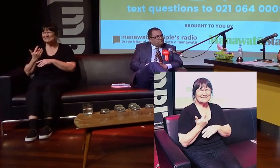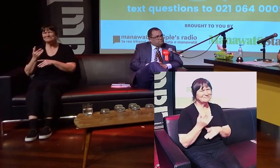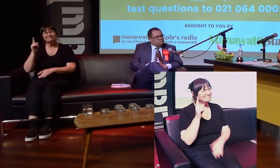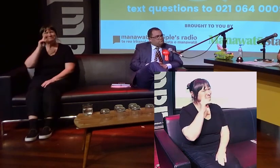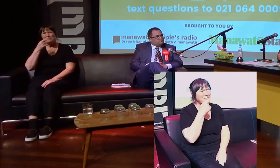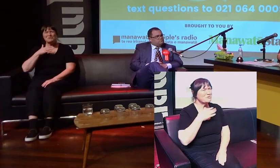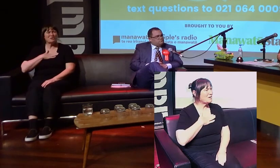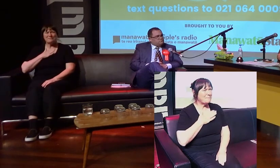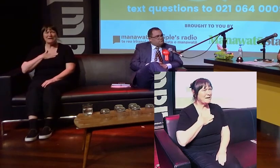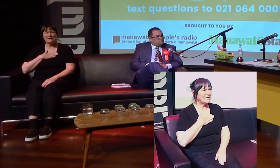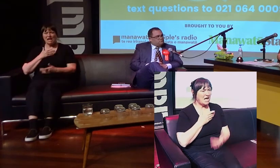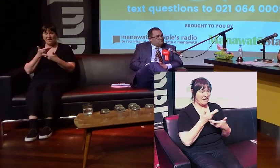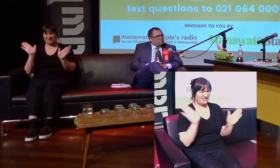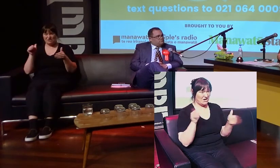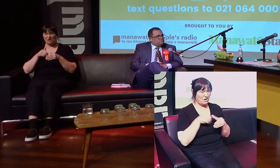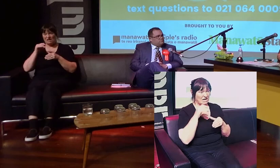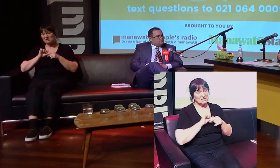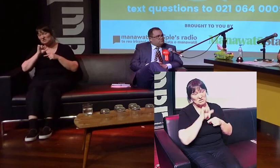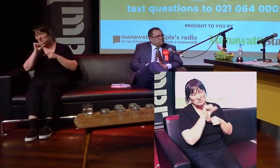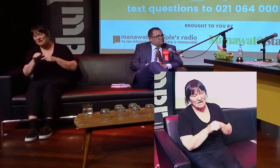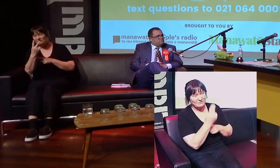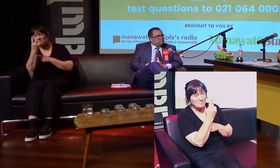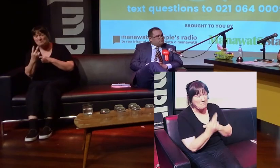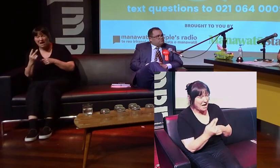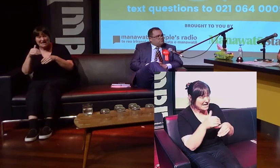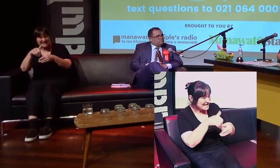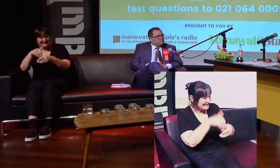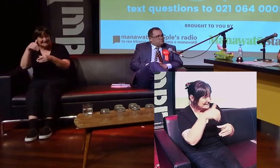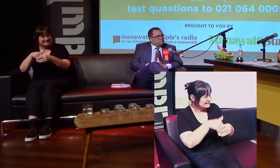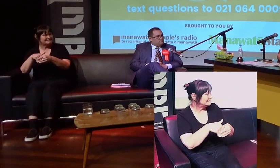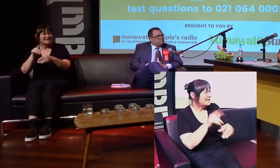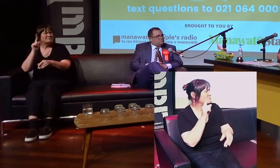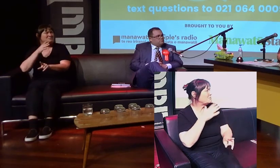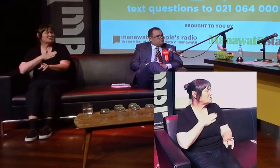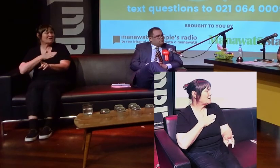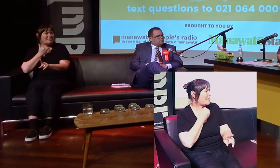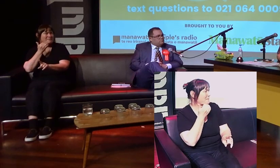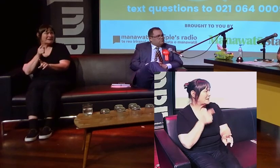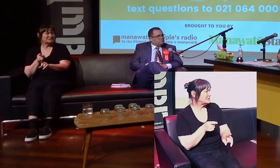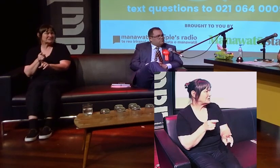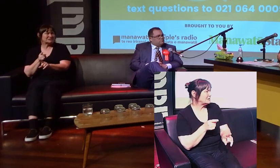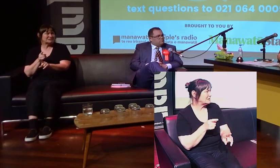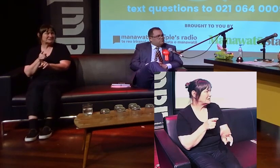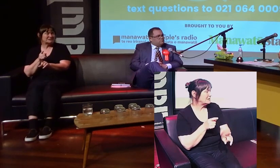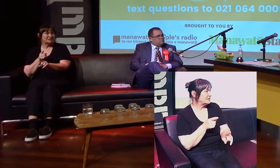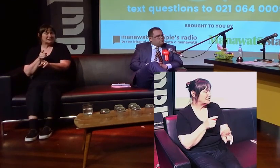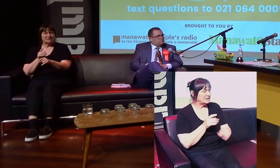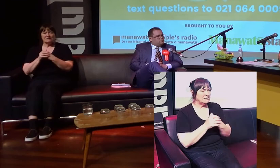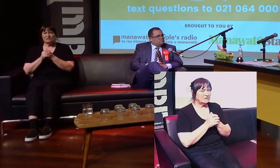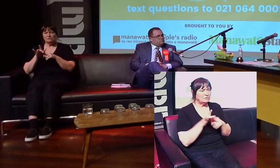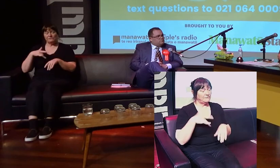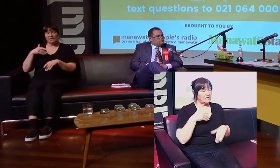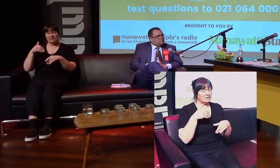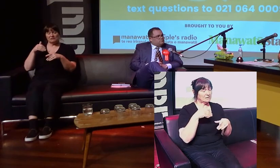straight after a general election is not strong, is it? I mean, would it be reflective, would the voter base be sufficient